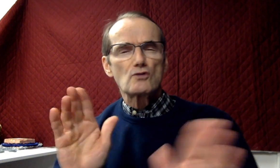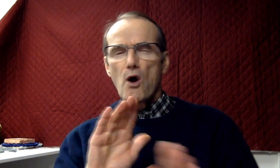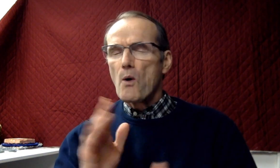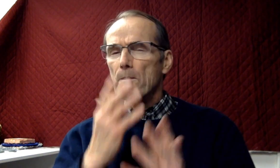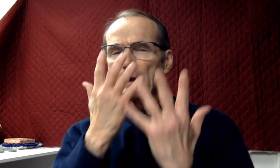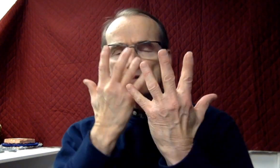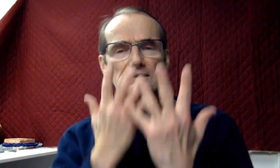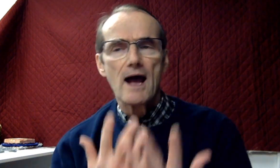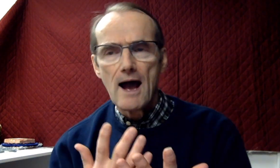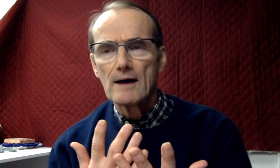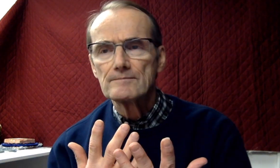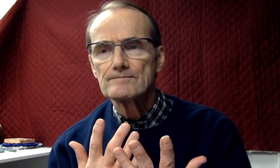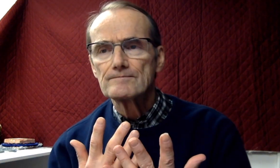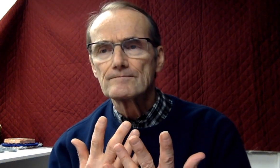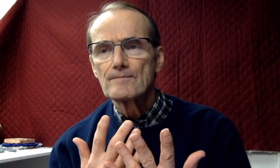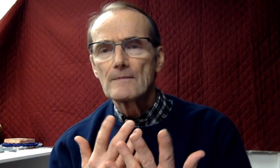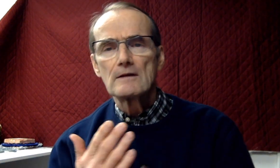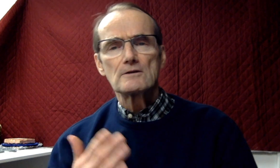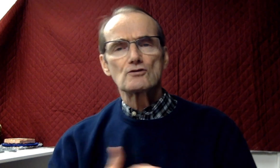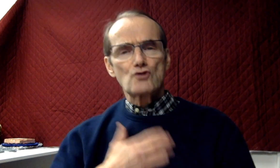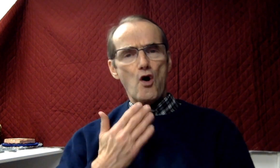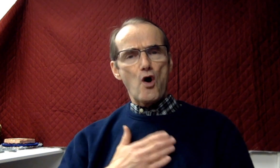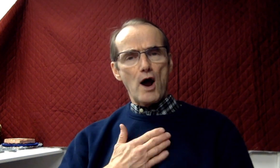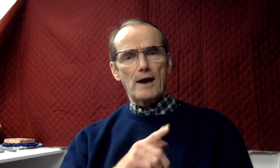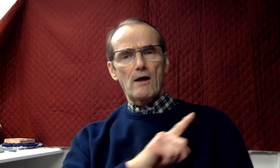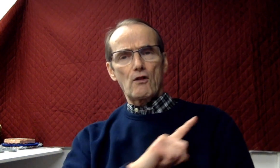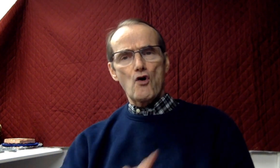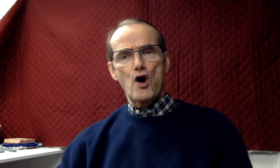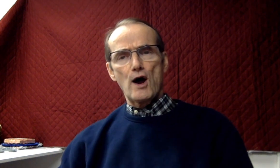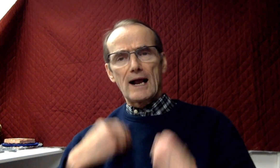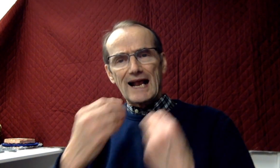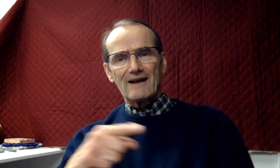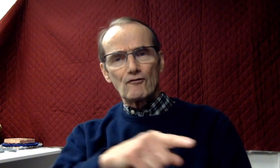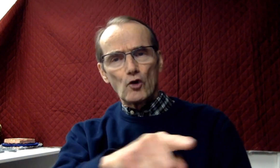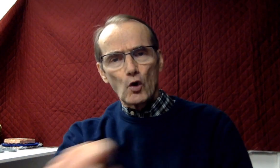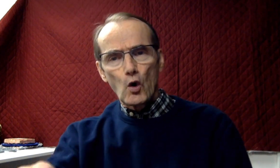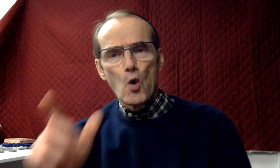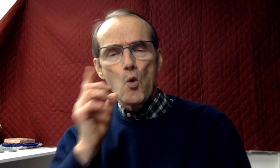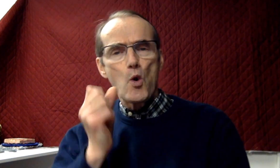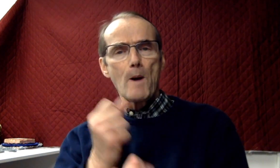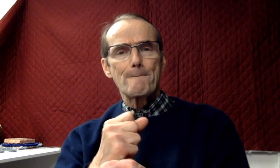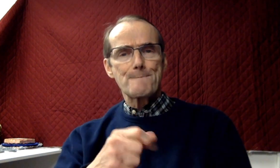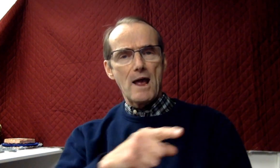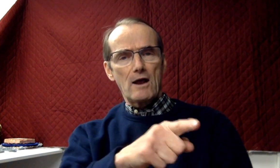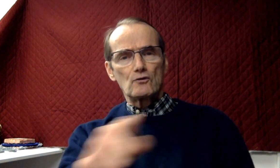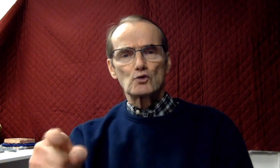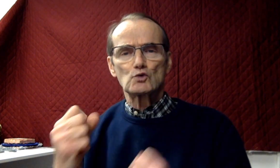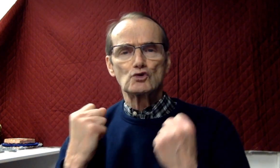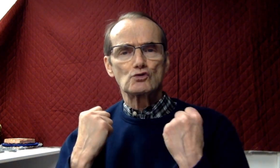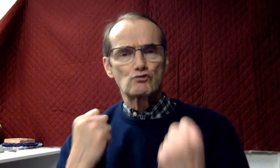Do not be saddened by this day, for rejoicing in the Lord must be your strength.